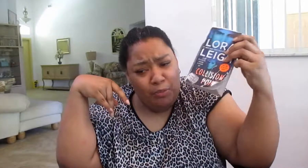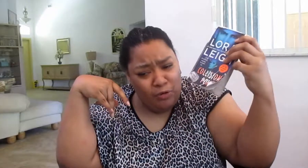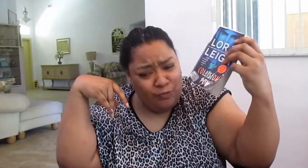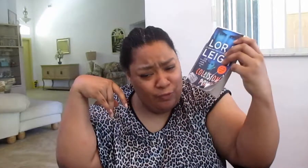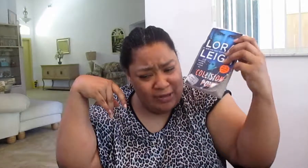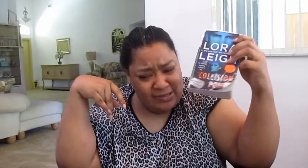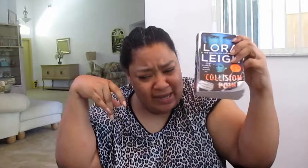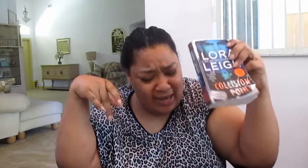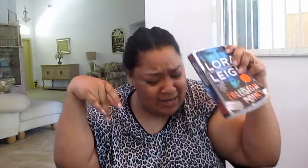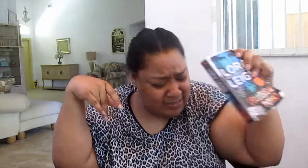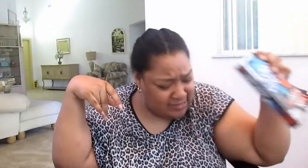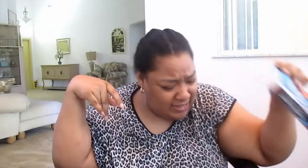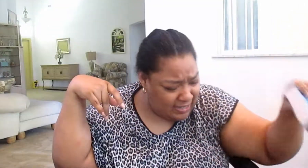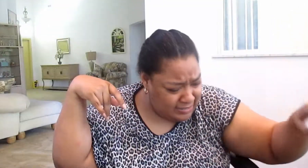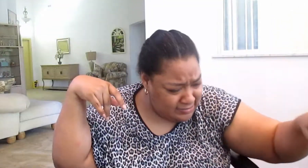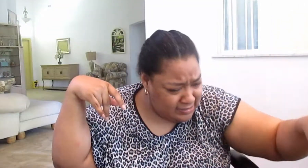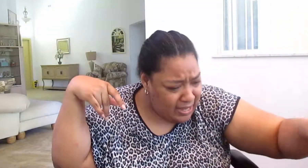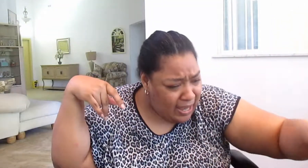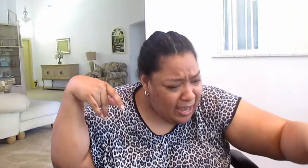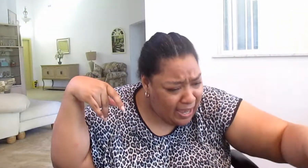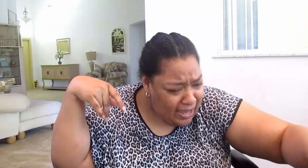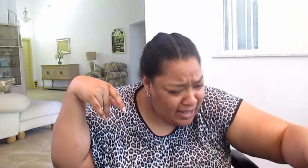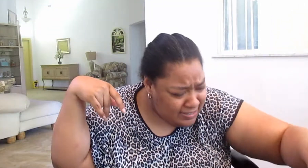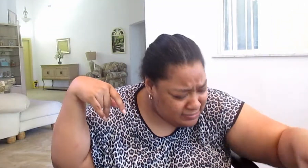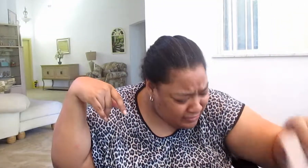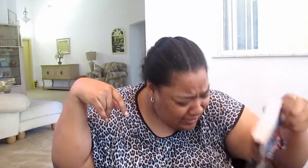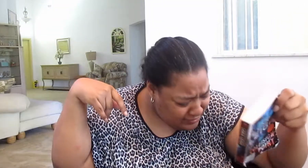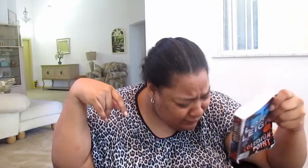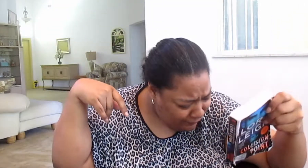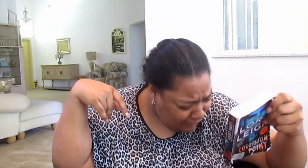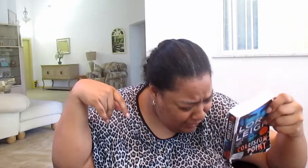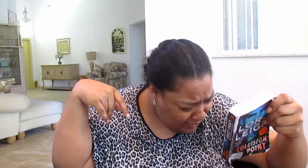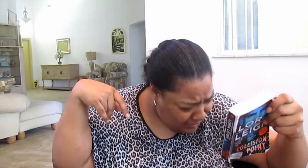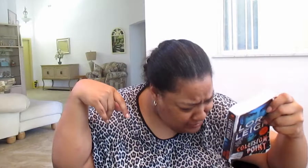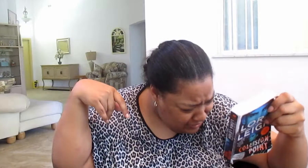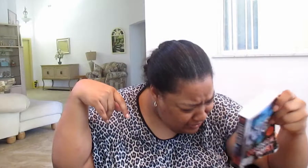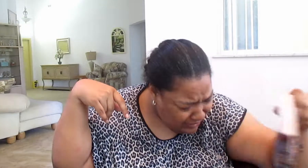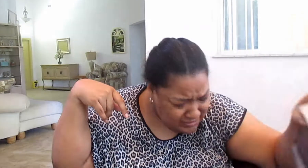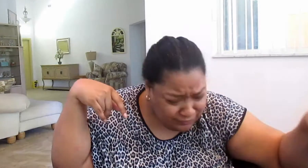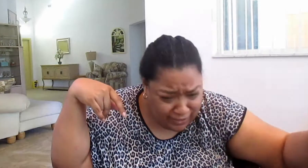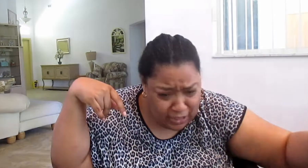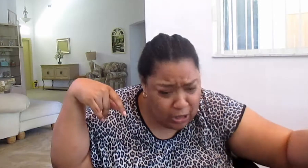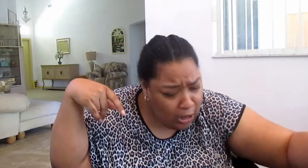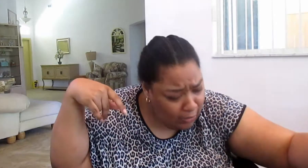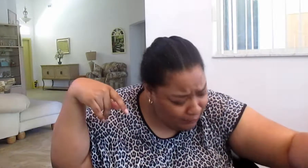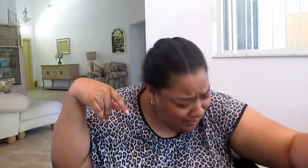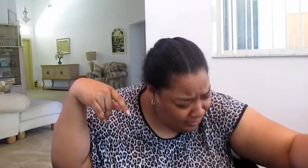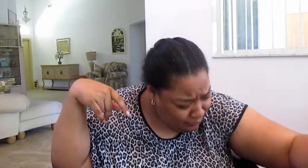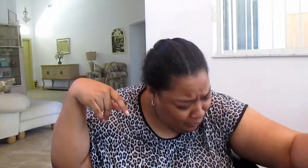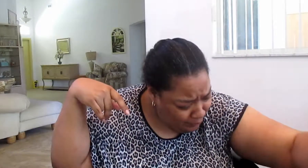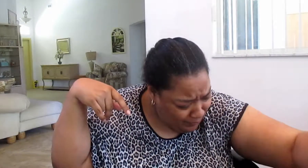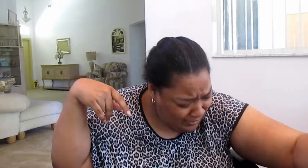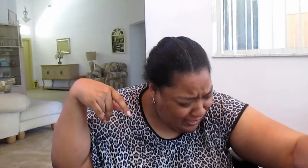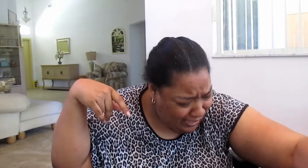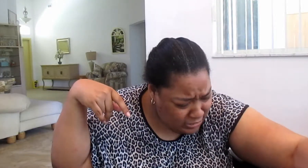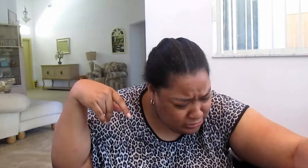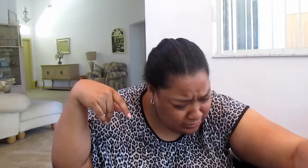Brutal Force is, is it is classified, it's not classified on the back of the book but it actually